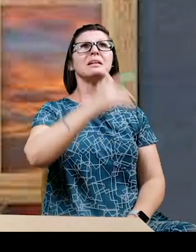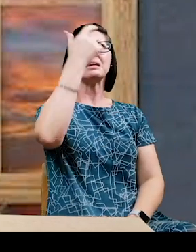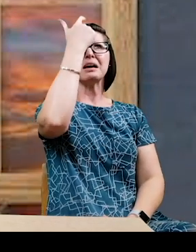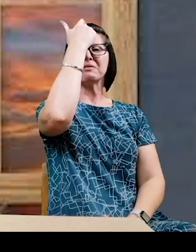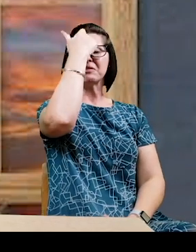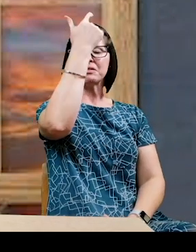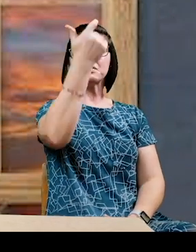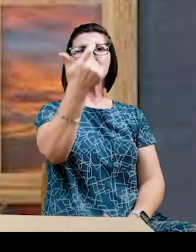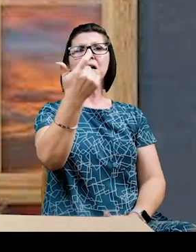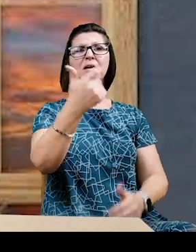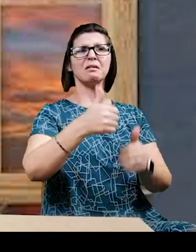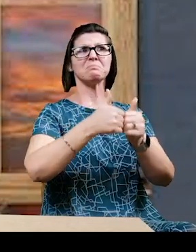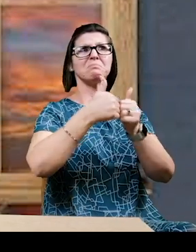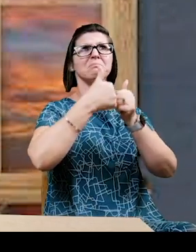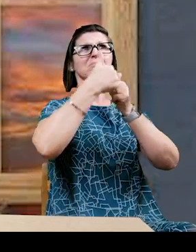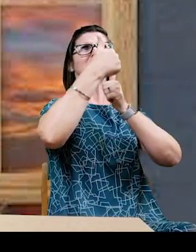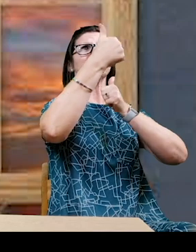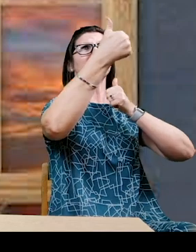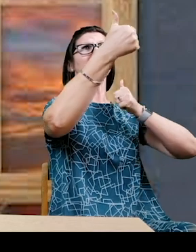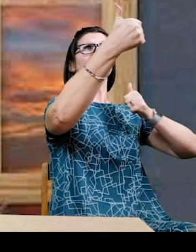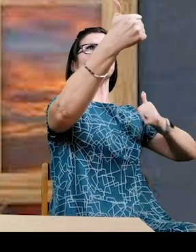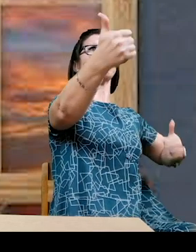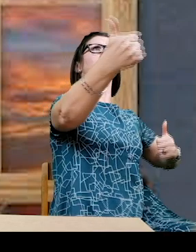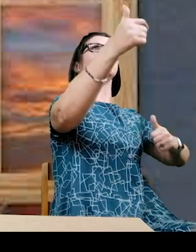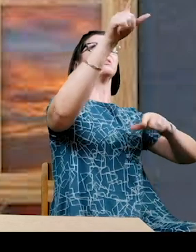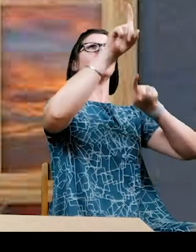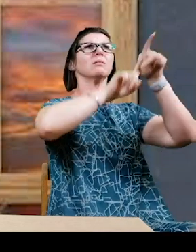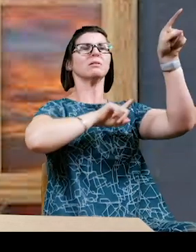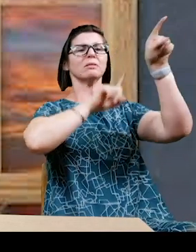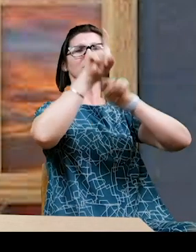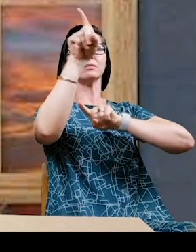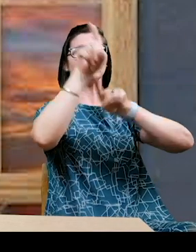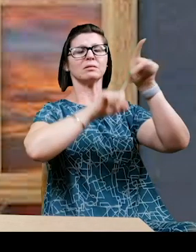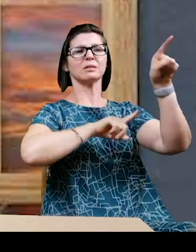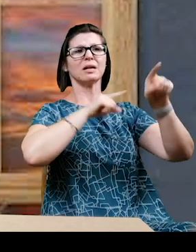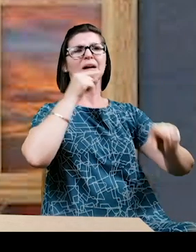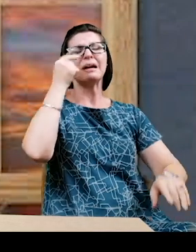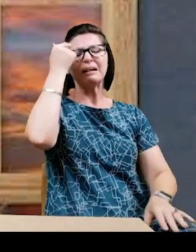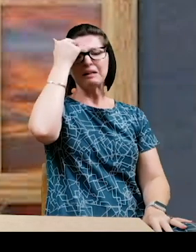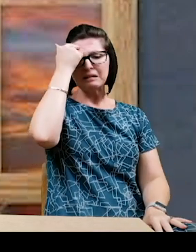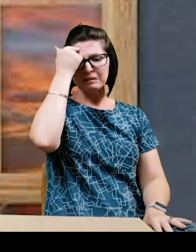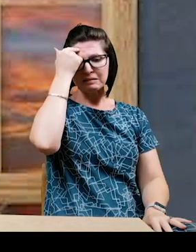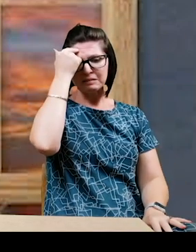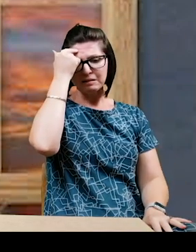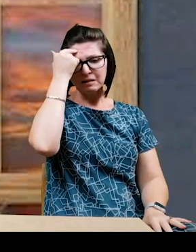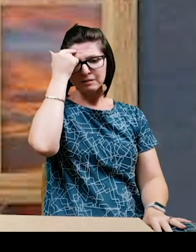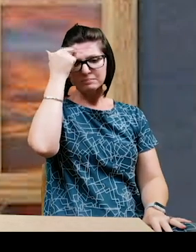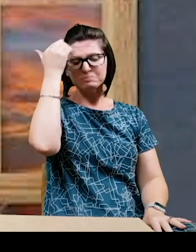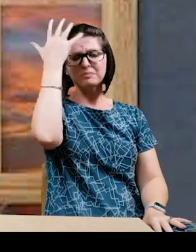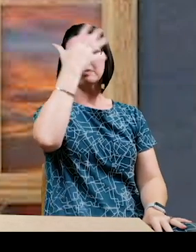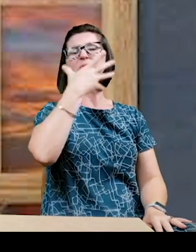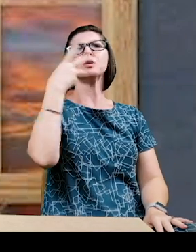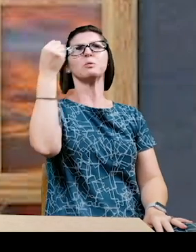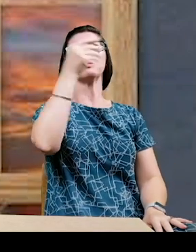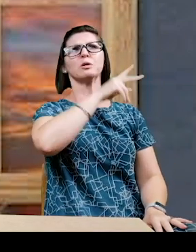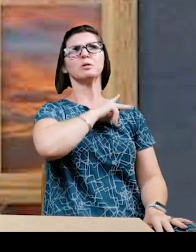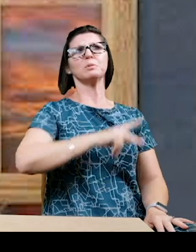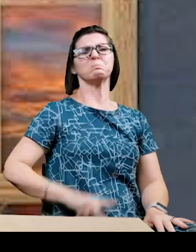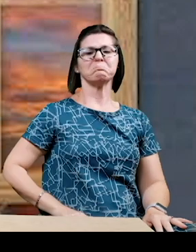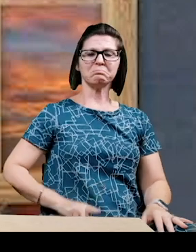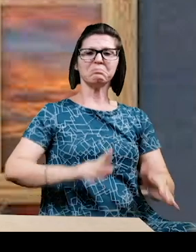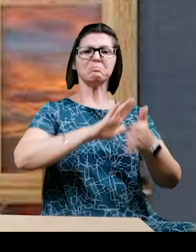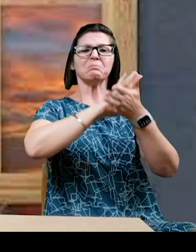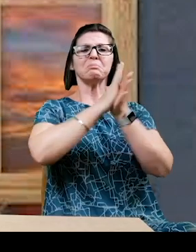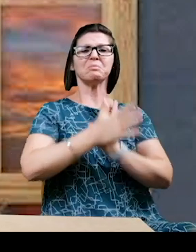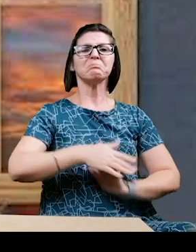have I been farther away from the stars than I am now. He considered, too, the fate of the beautiful princess, who had become a